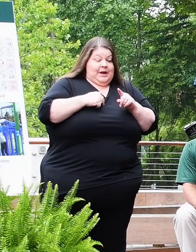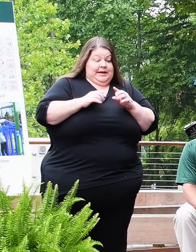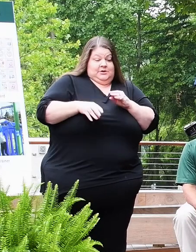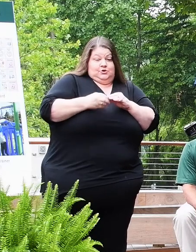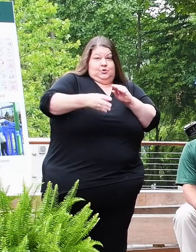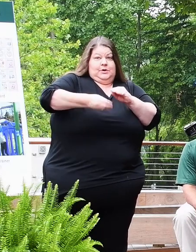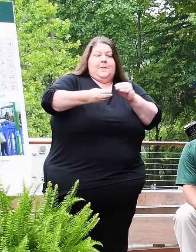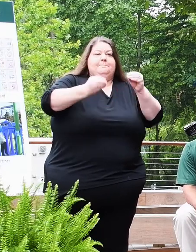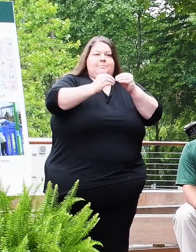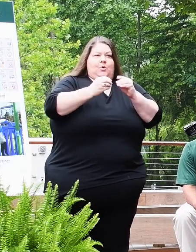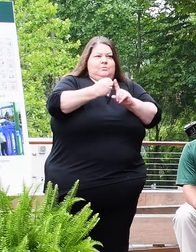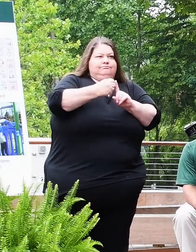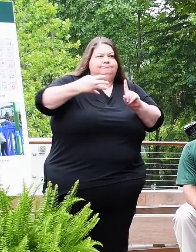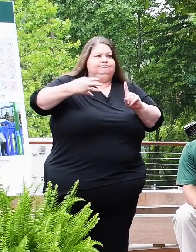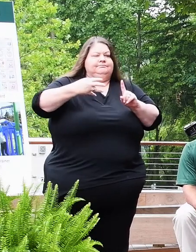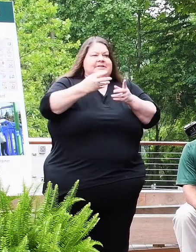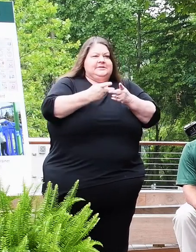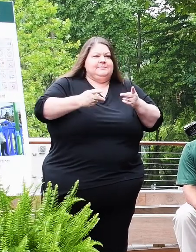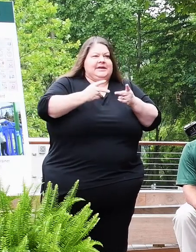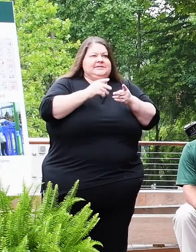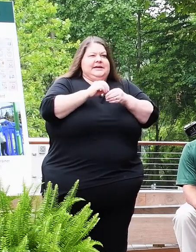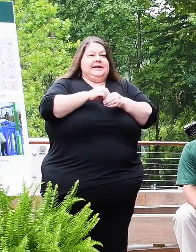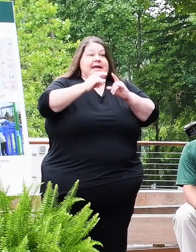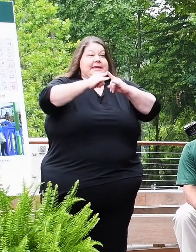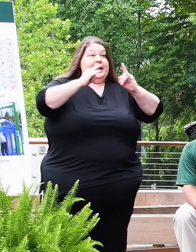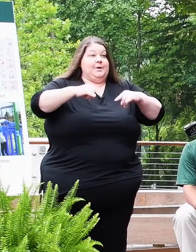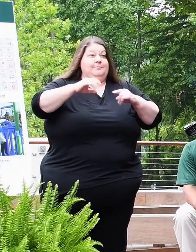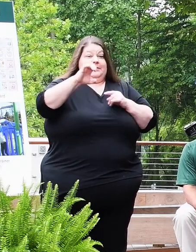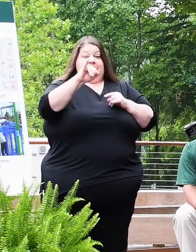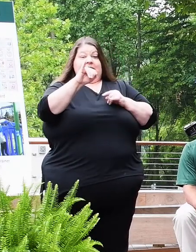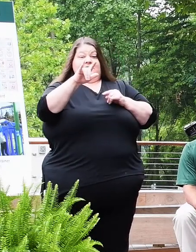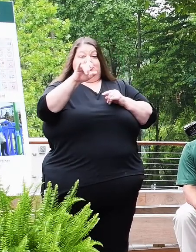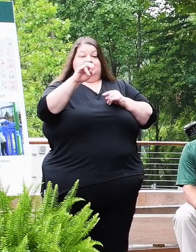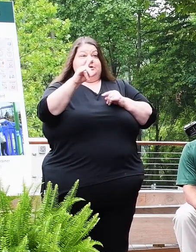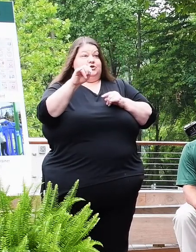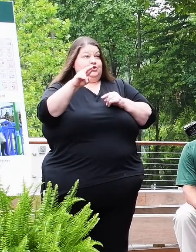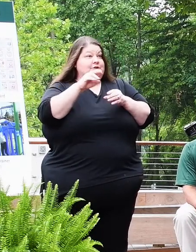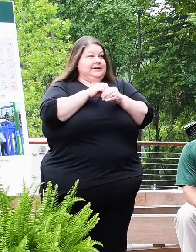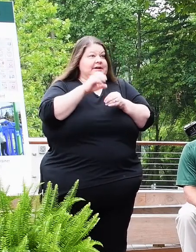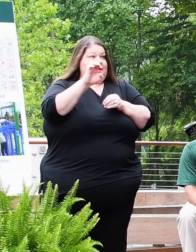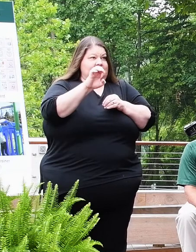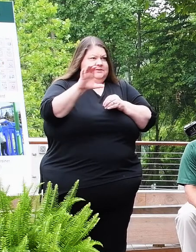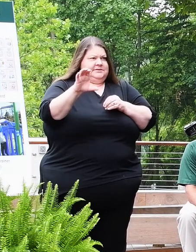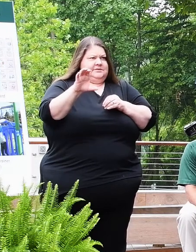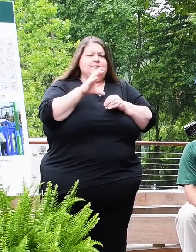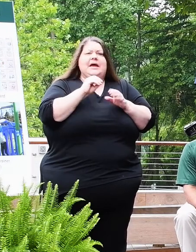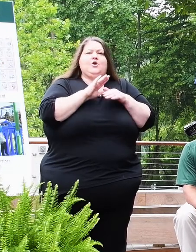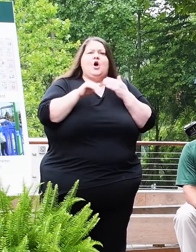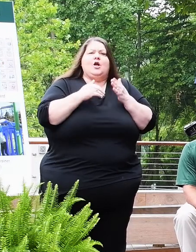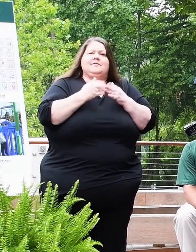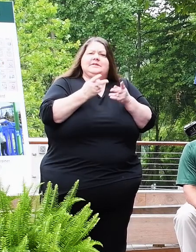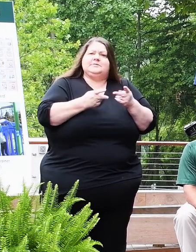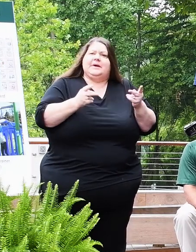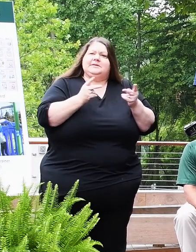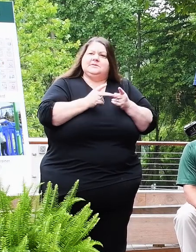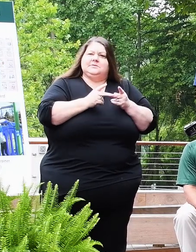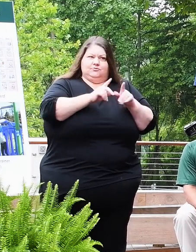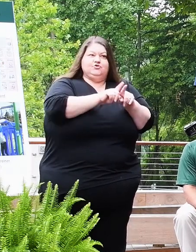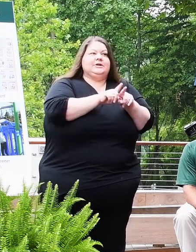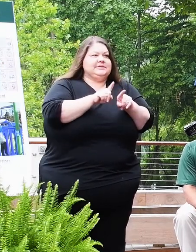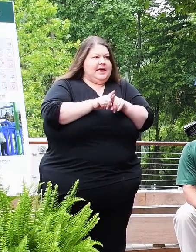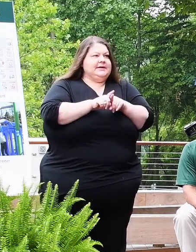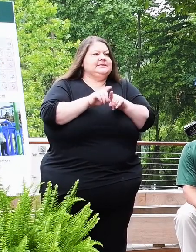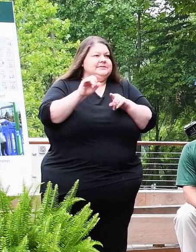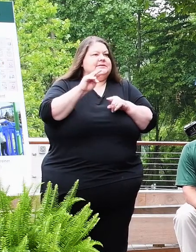of our Camp Ilchester property in Ellicott City. And all of these spaces, just like Centennial, are